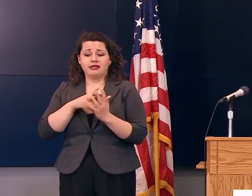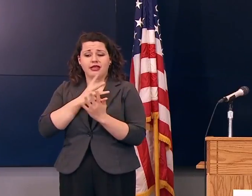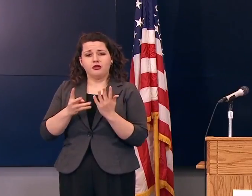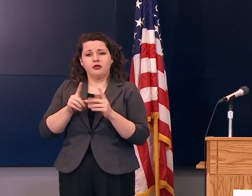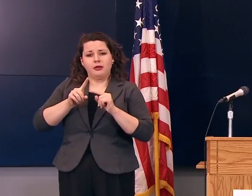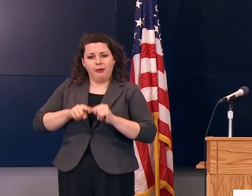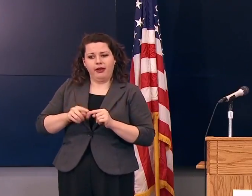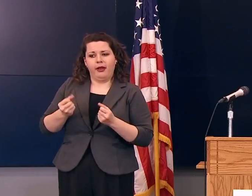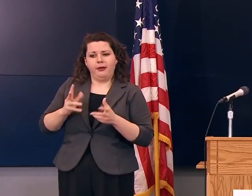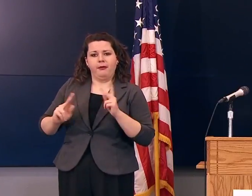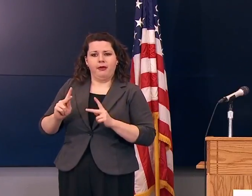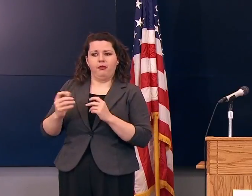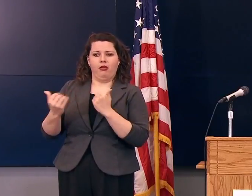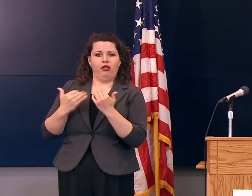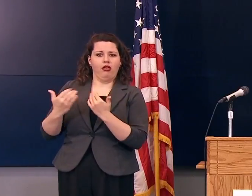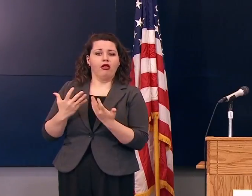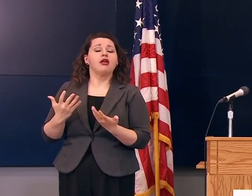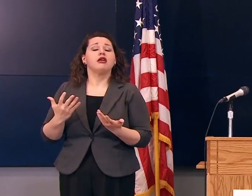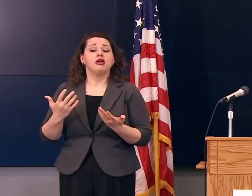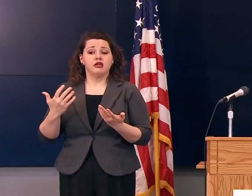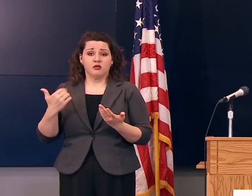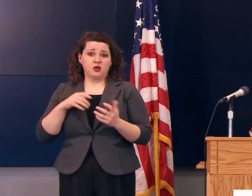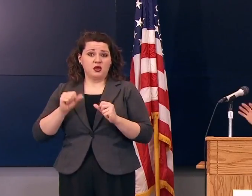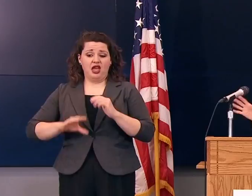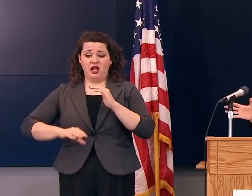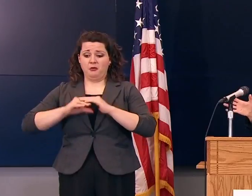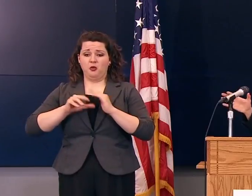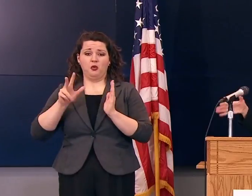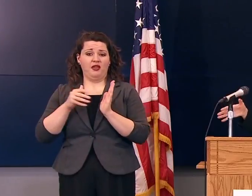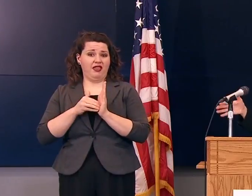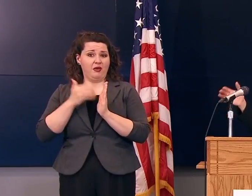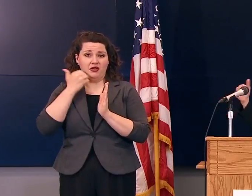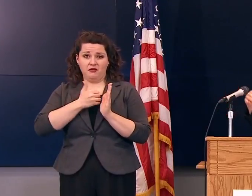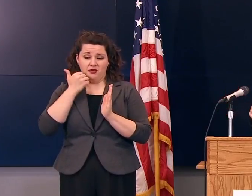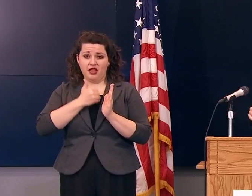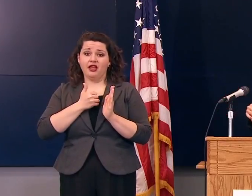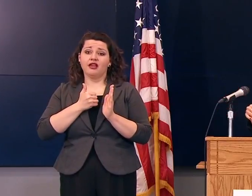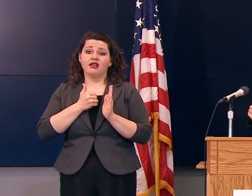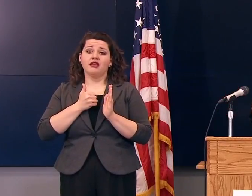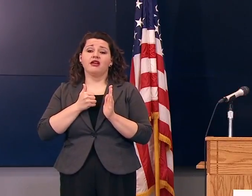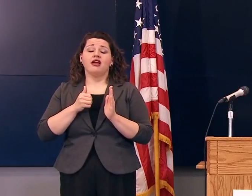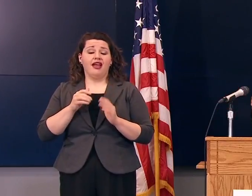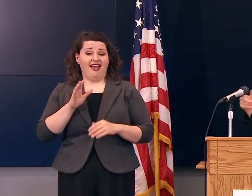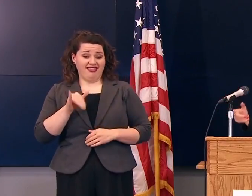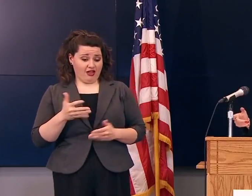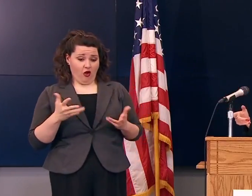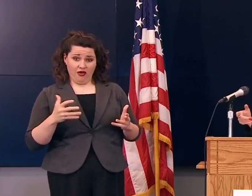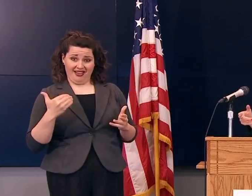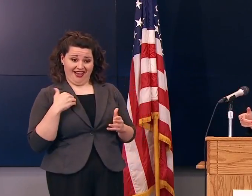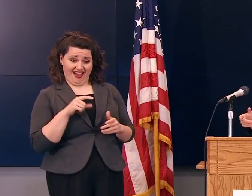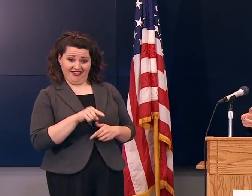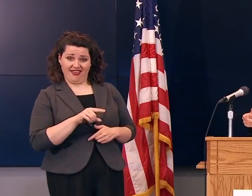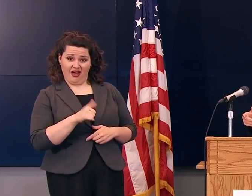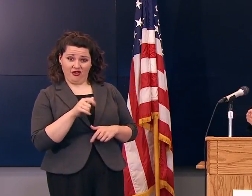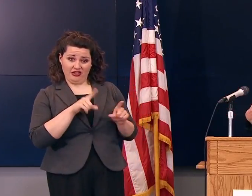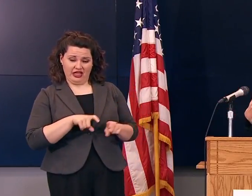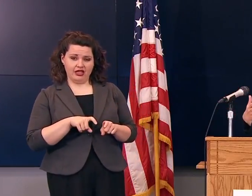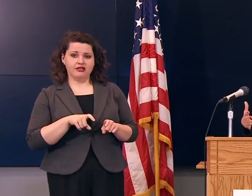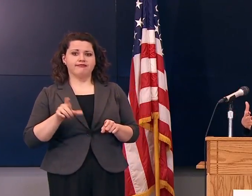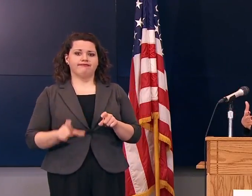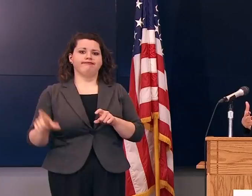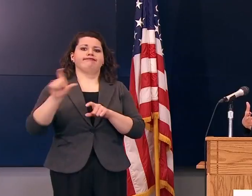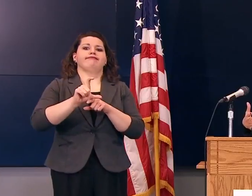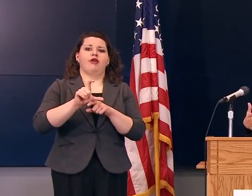that's coming in. As you heard them say, we can do up to 3,000 a day and that's on top of our other testing capacity. So